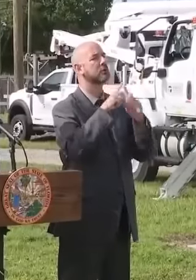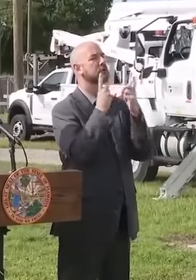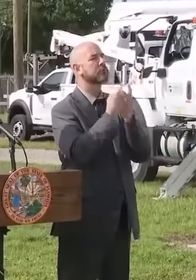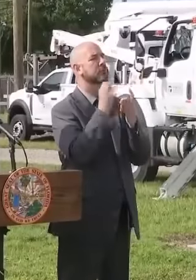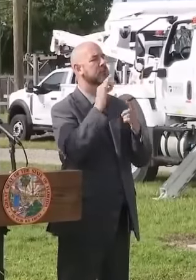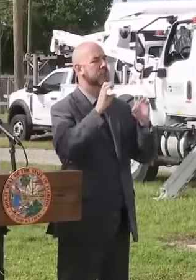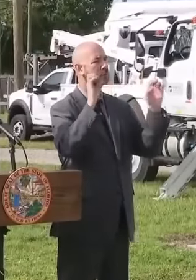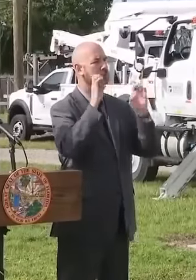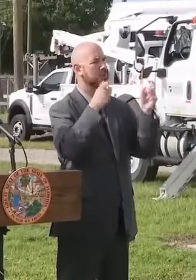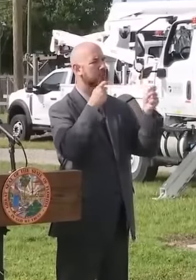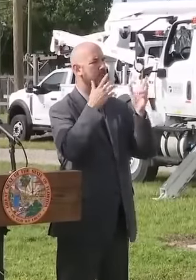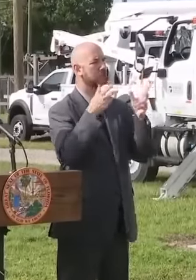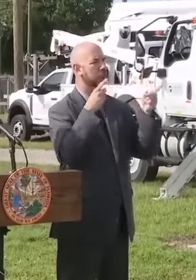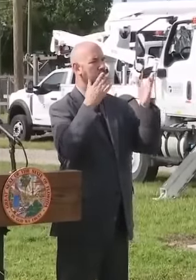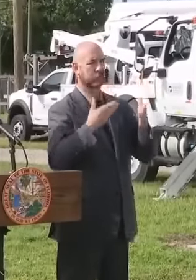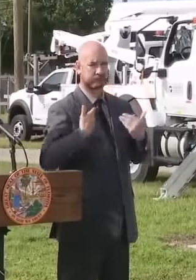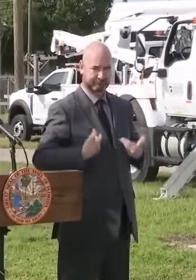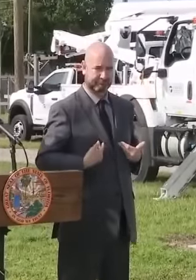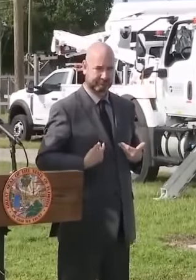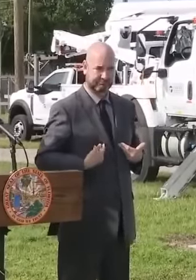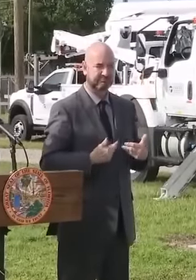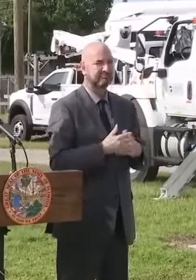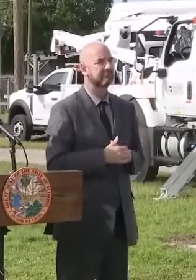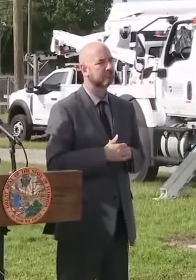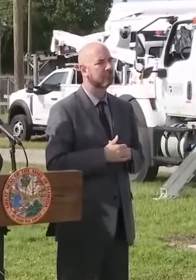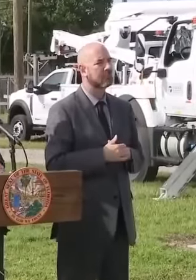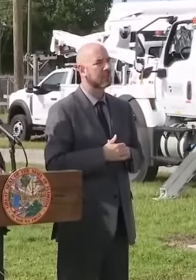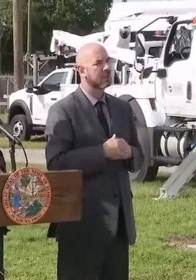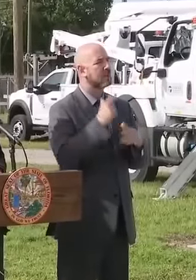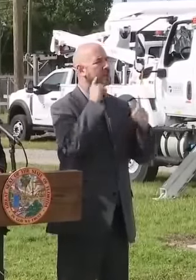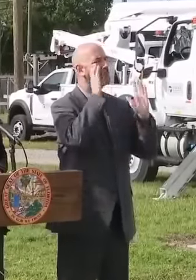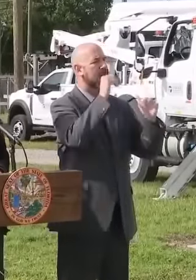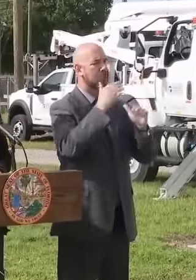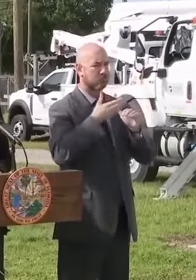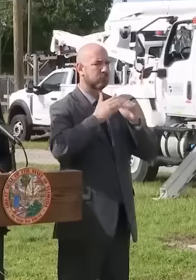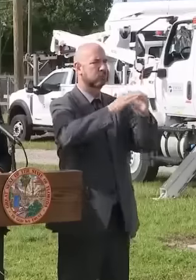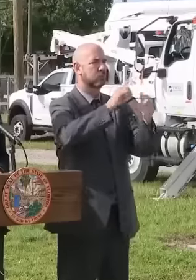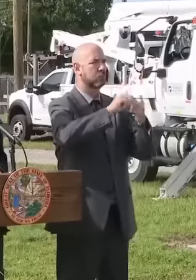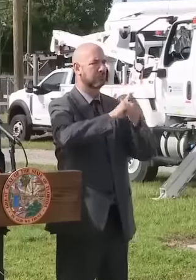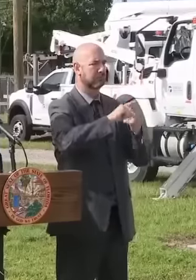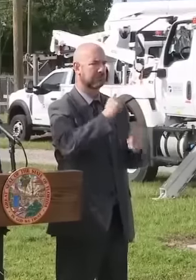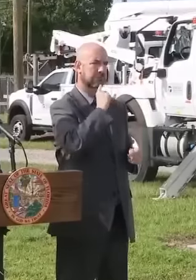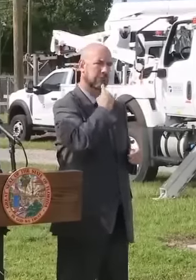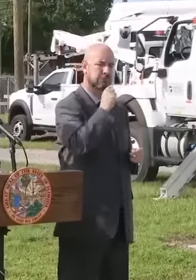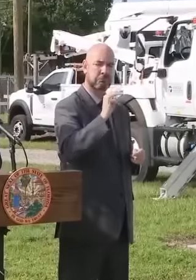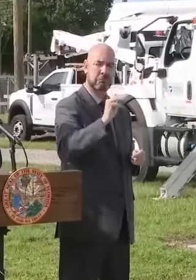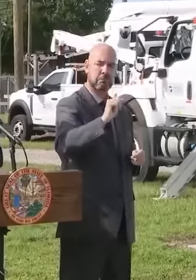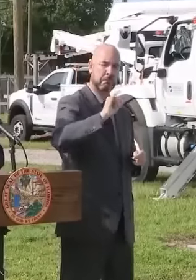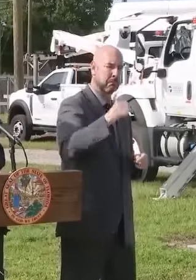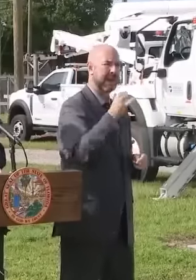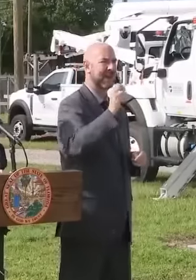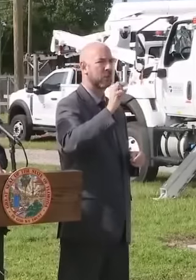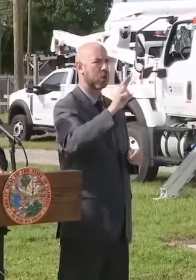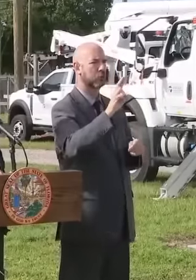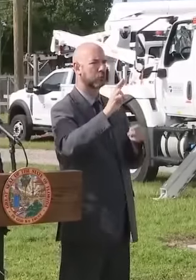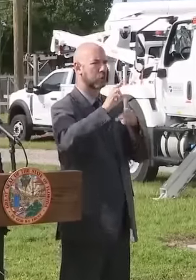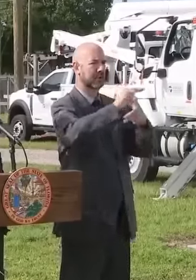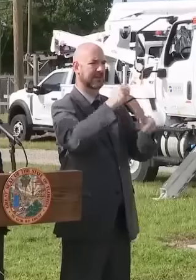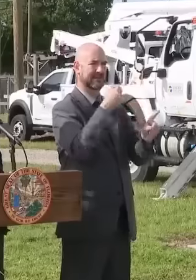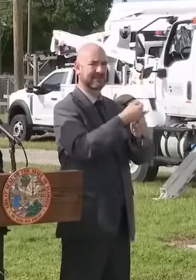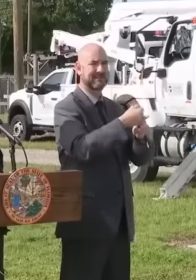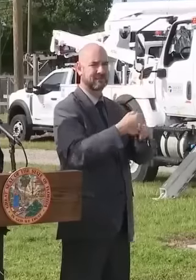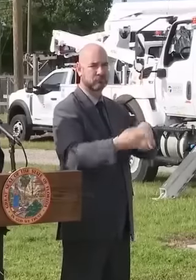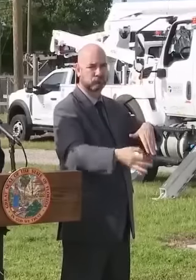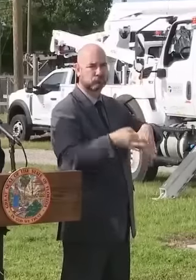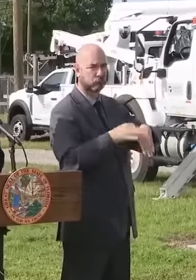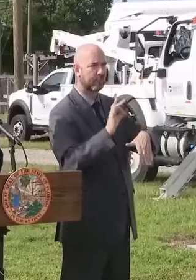Helene, as the governor is referred to, is expected to strengthen into a major hurricane before making landfall across Florida's Gulf Coast on Thursday.